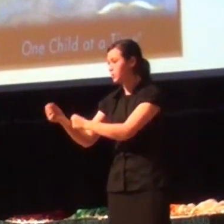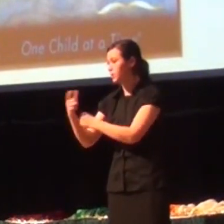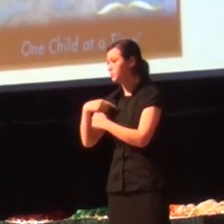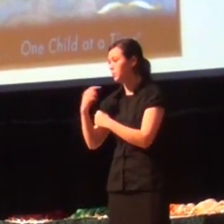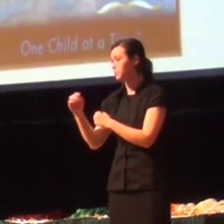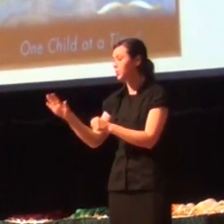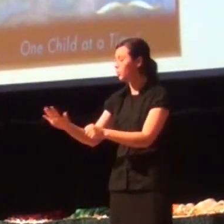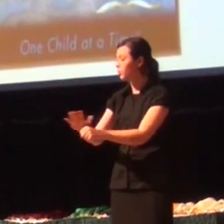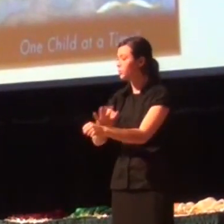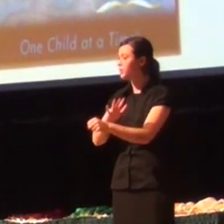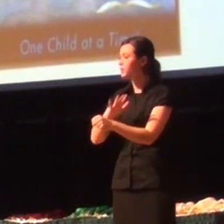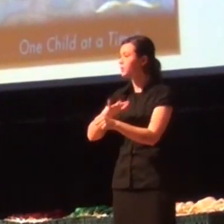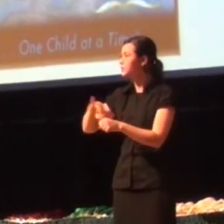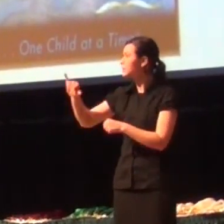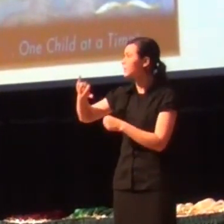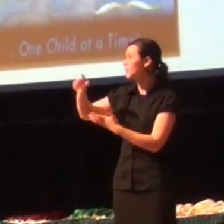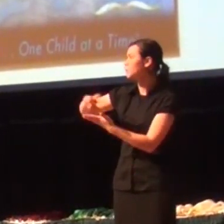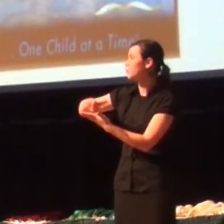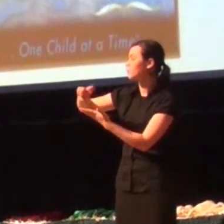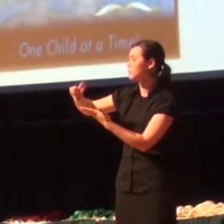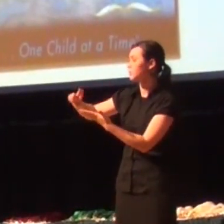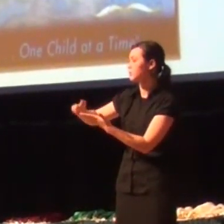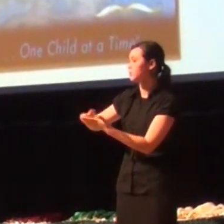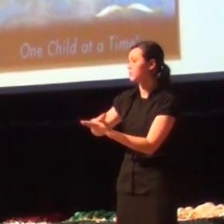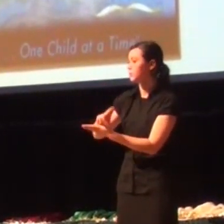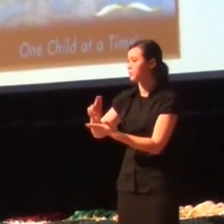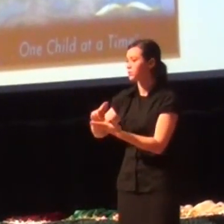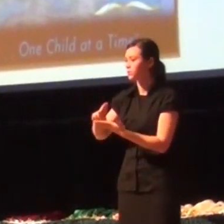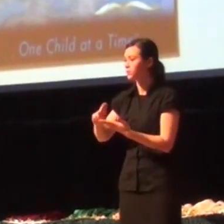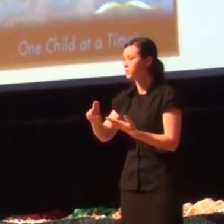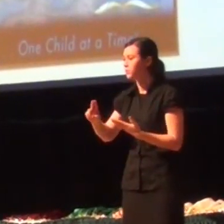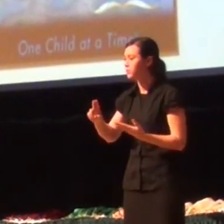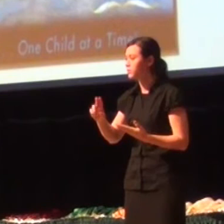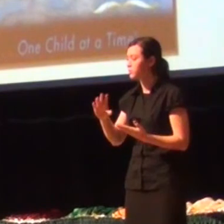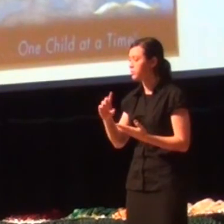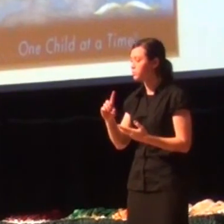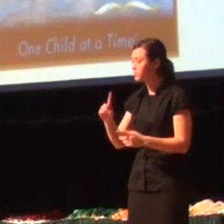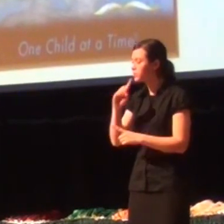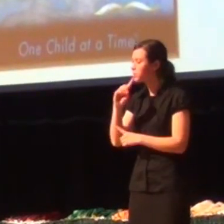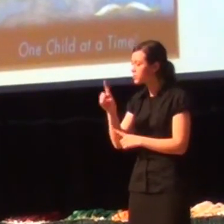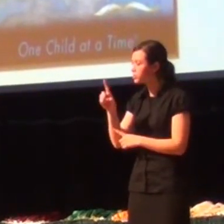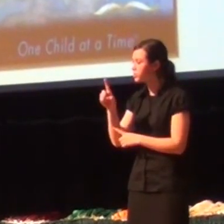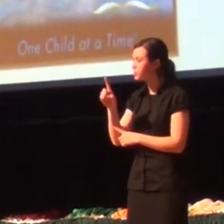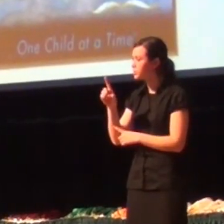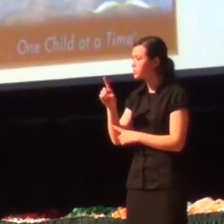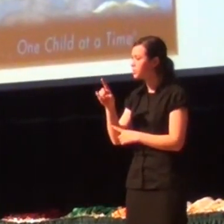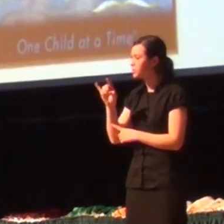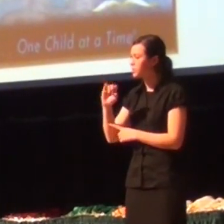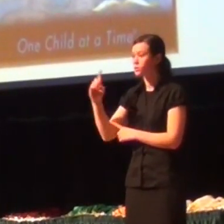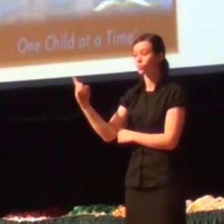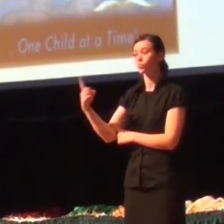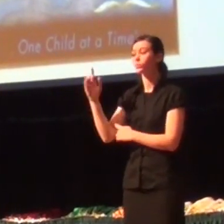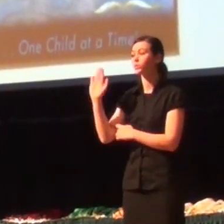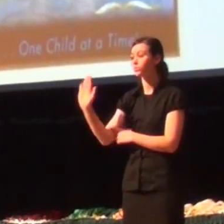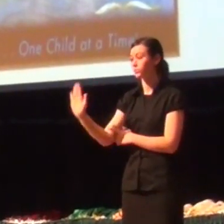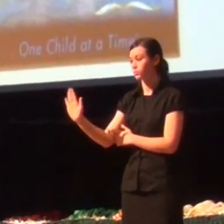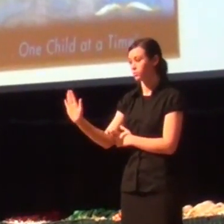holy as I am holy. But the decision rests solely on you.